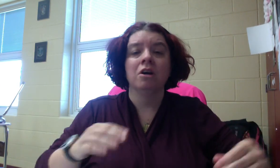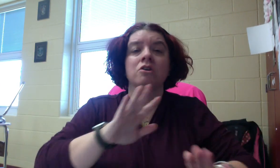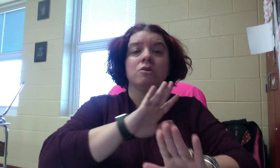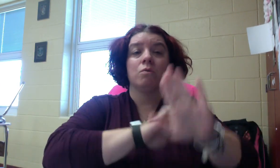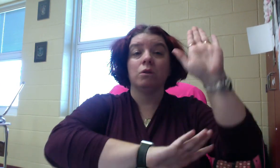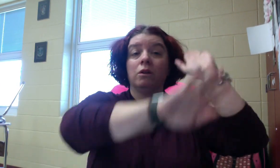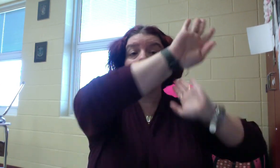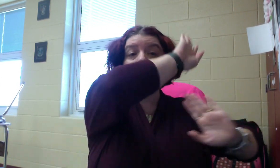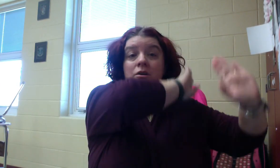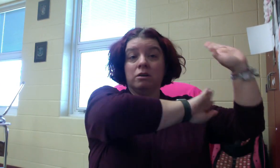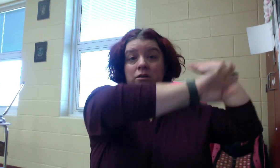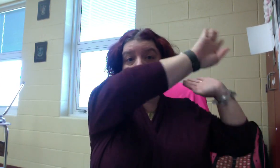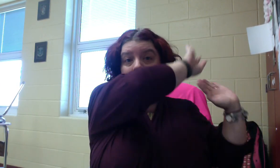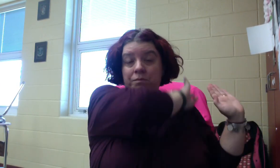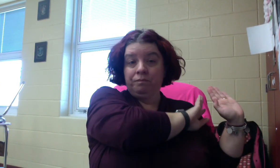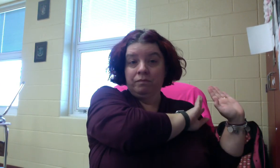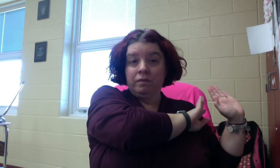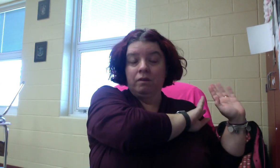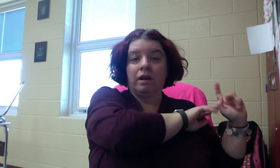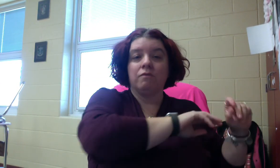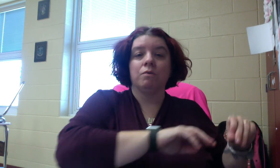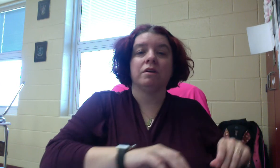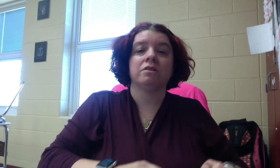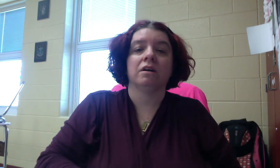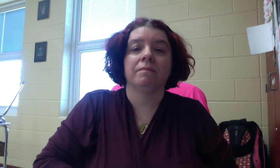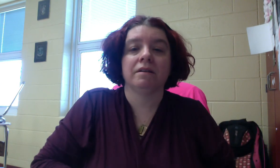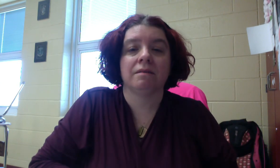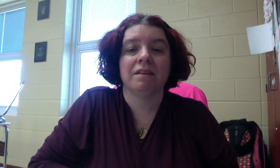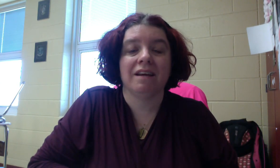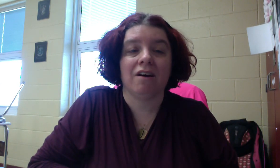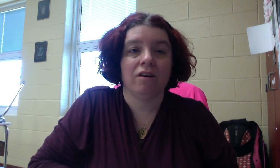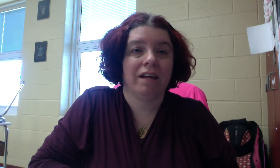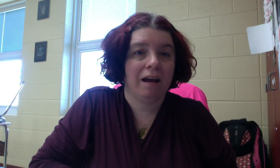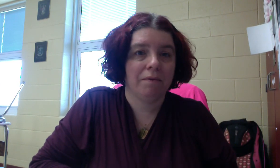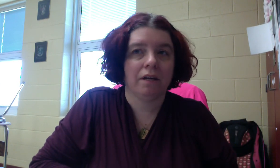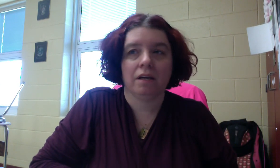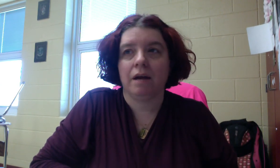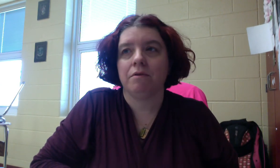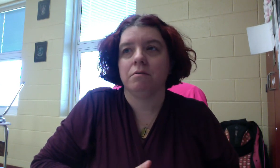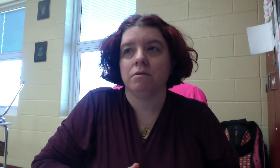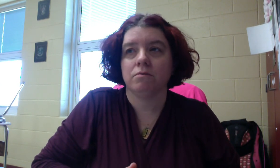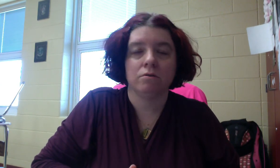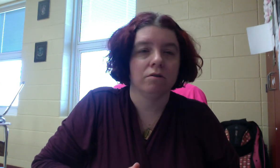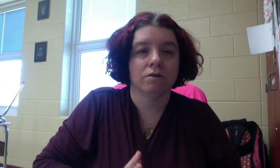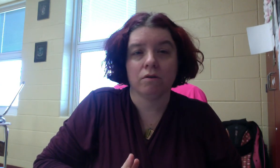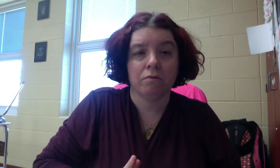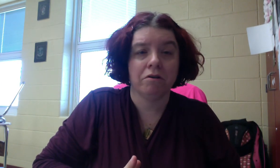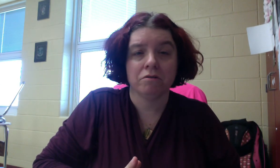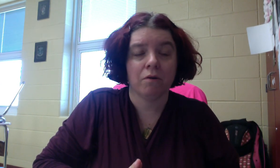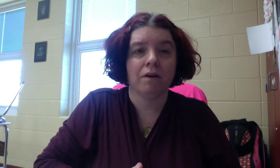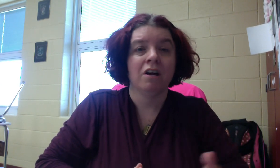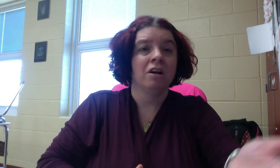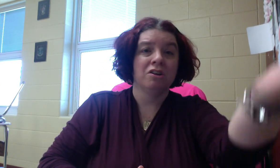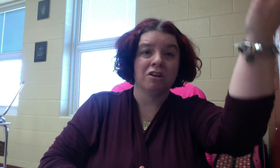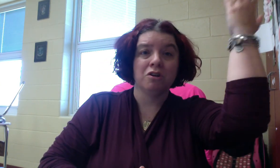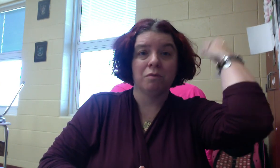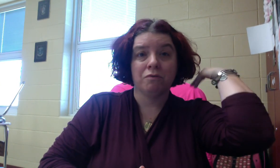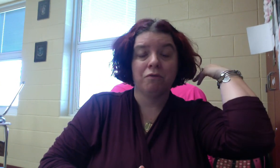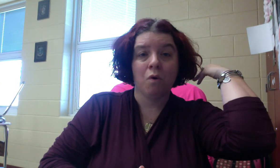So long ago. Okay. If you want to talk about something that already happened, like it happened to you two years ago, three years ago, whatever you're going to do before